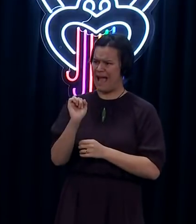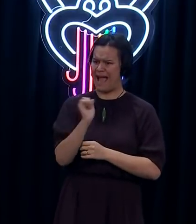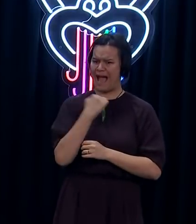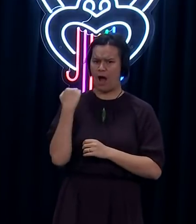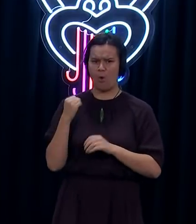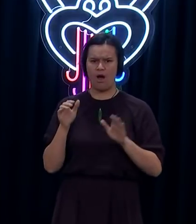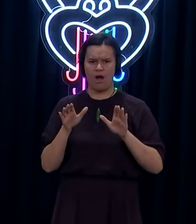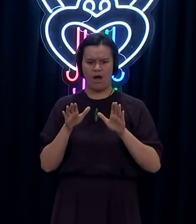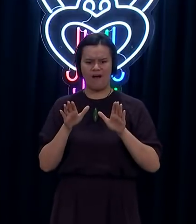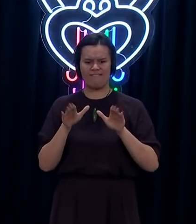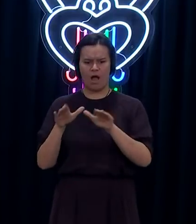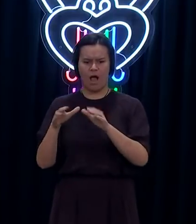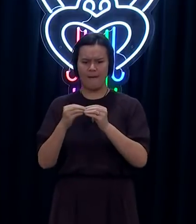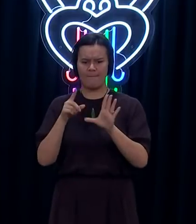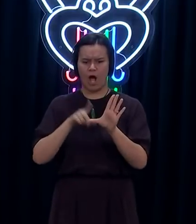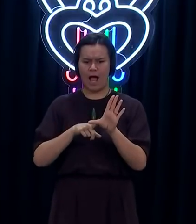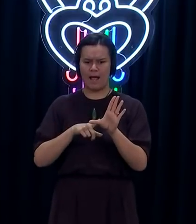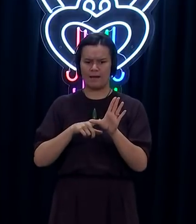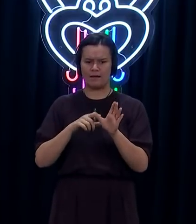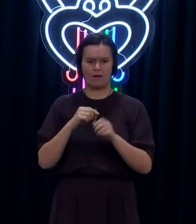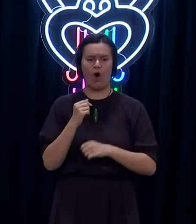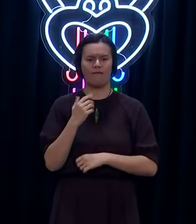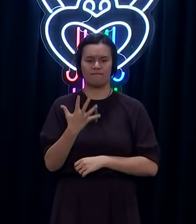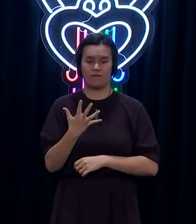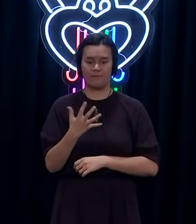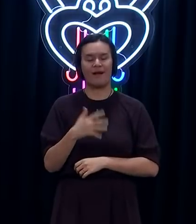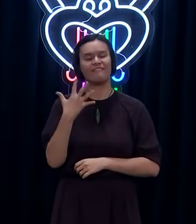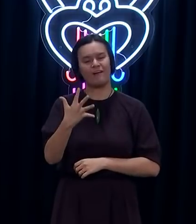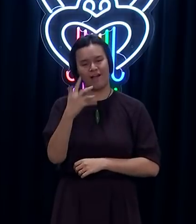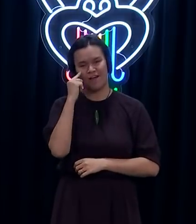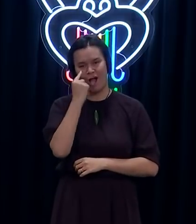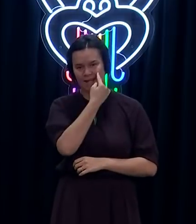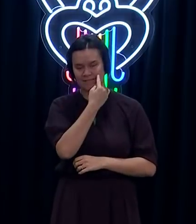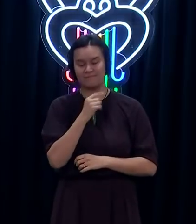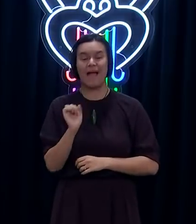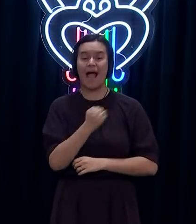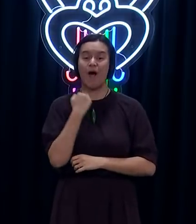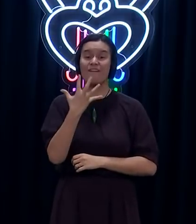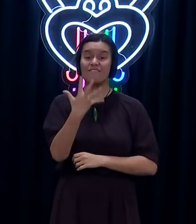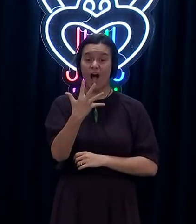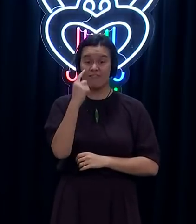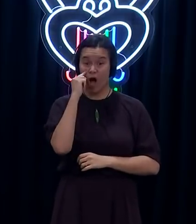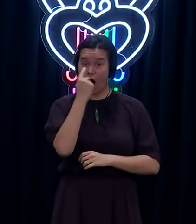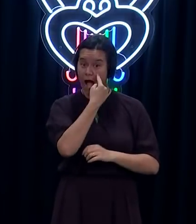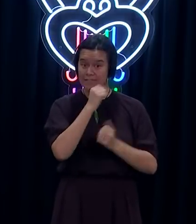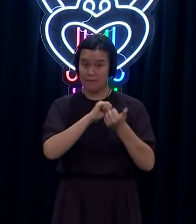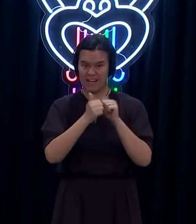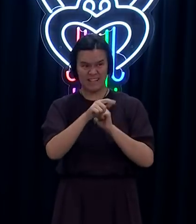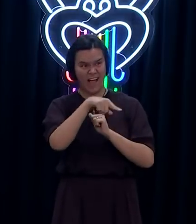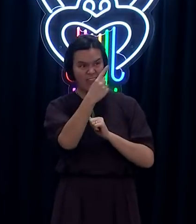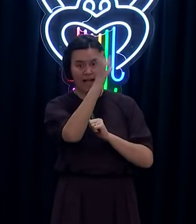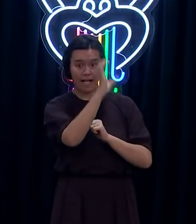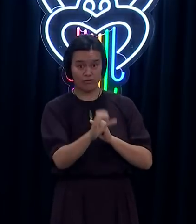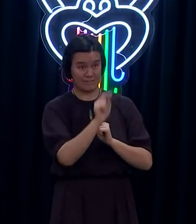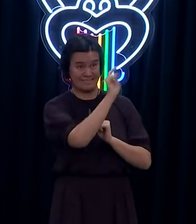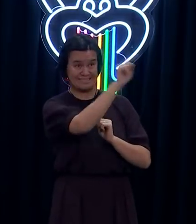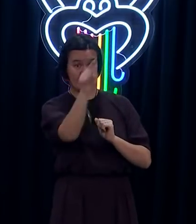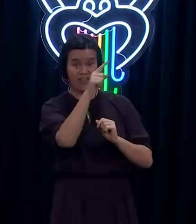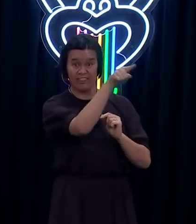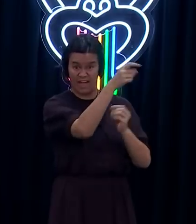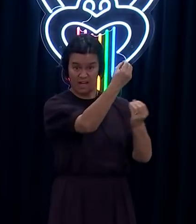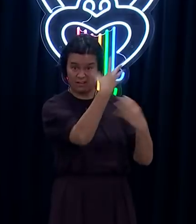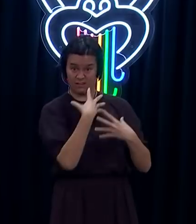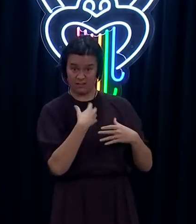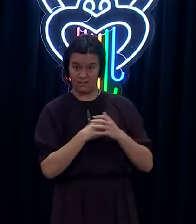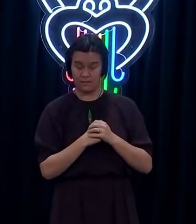You'll understand why we are not in a position to give further information as to the nature of the intelligence other than to say it was a